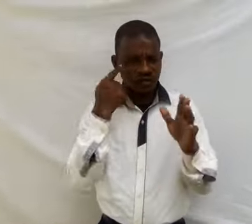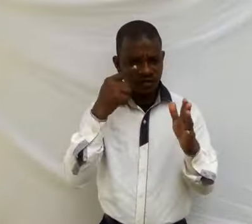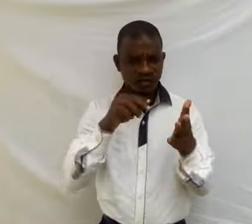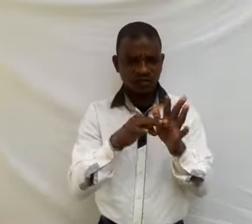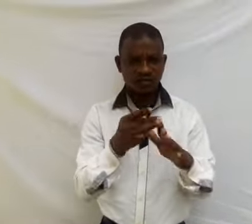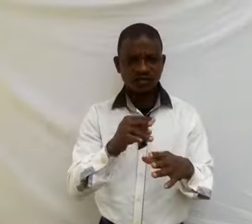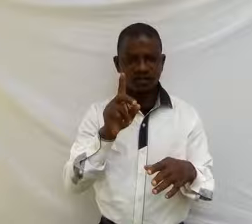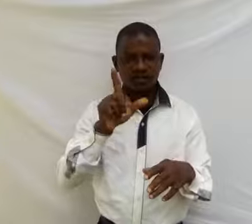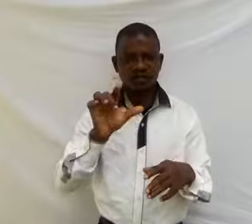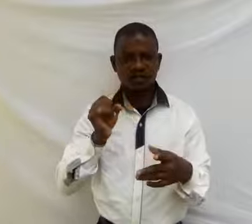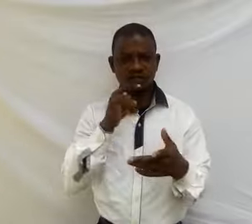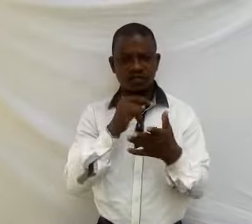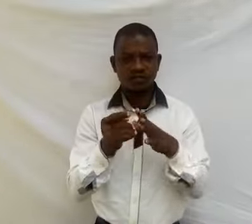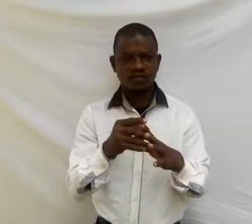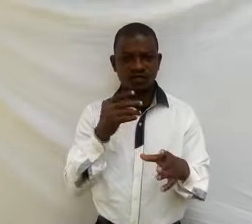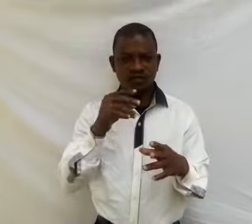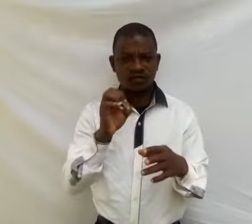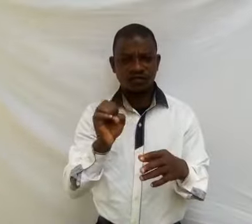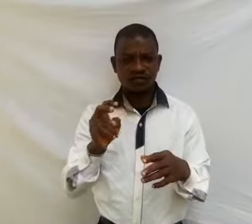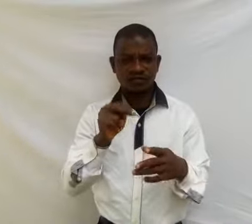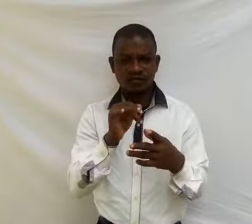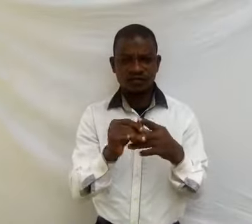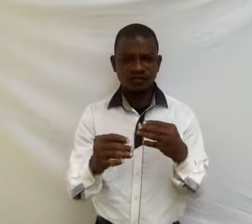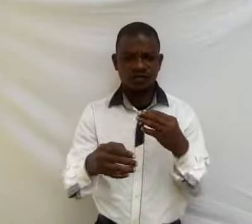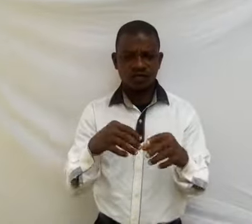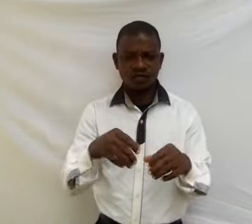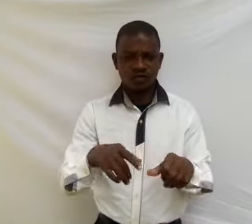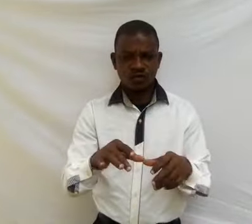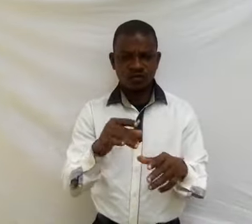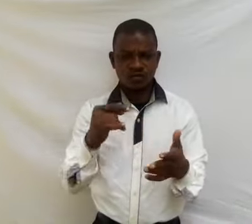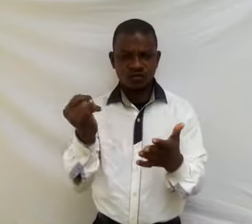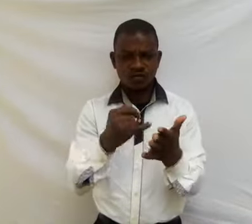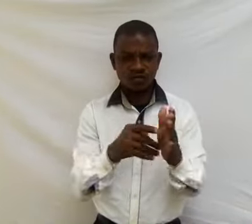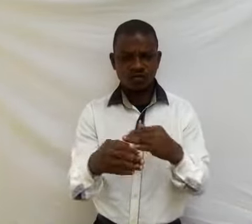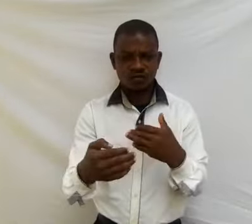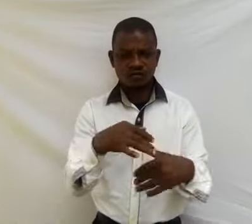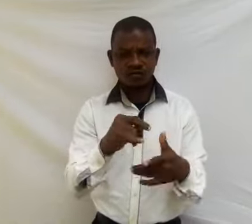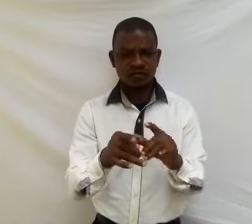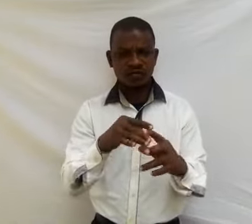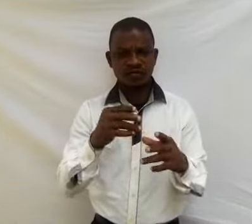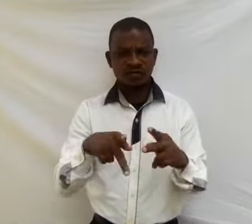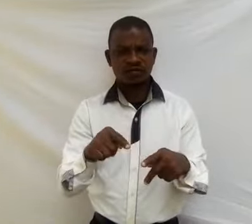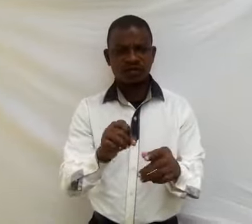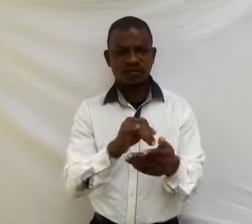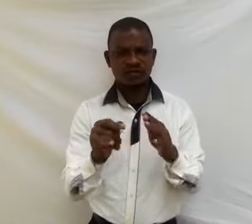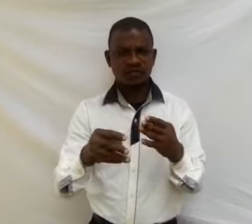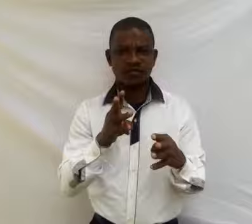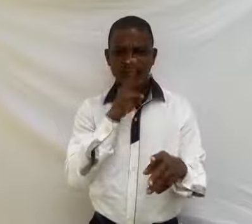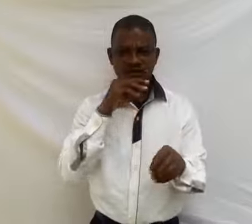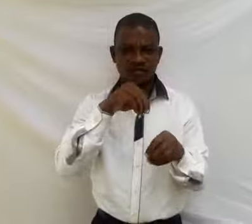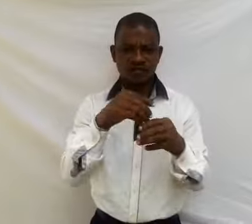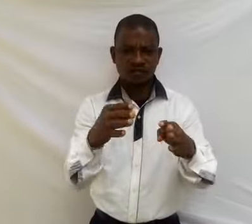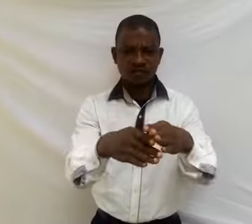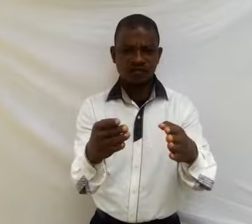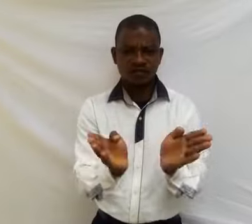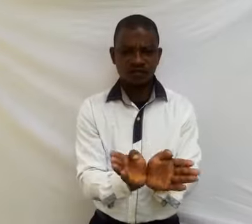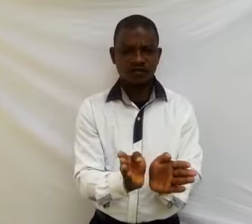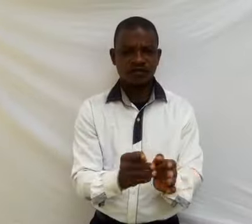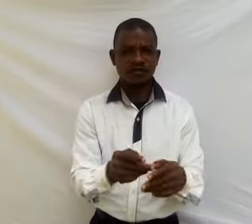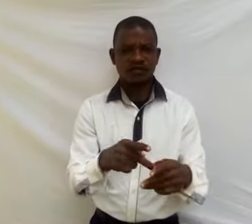which eventually draws back into the pool of water in the pots. We will go on break